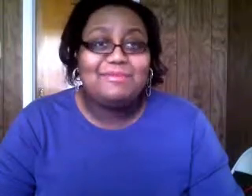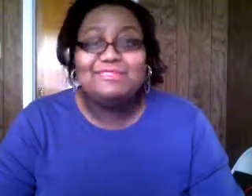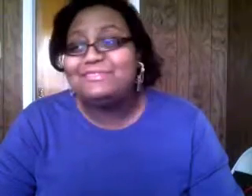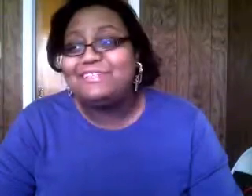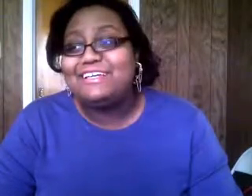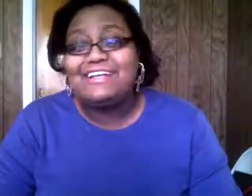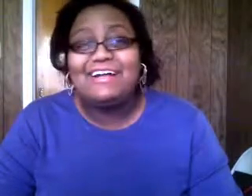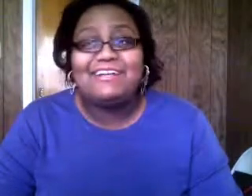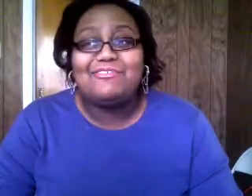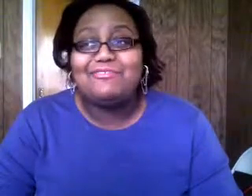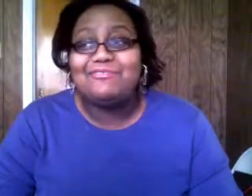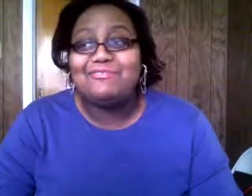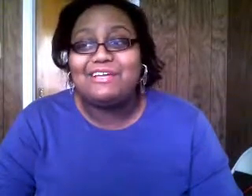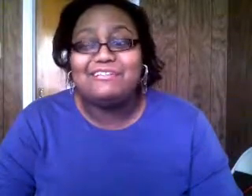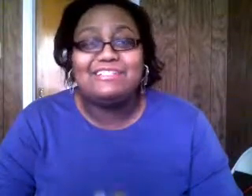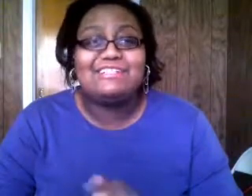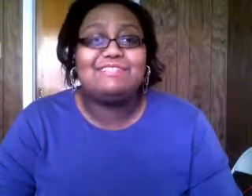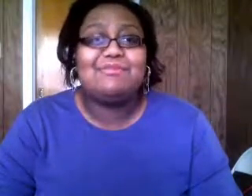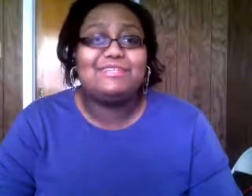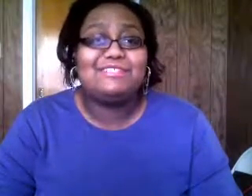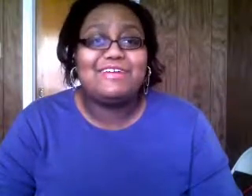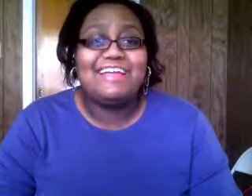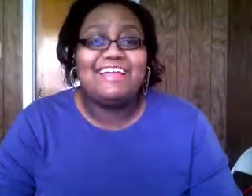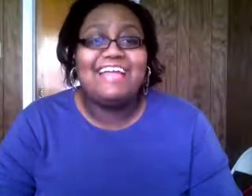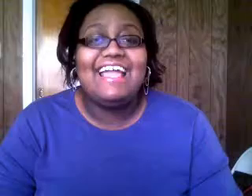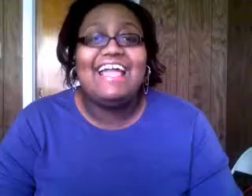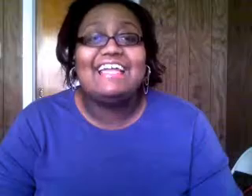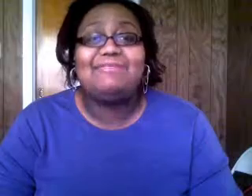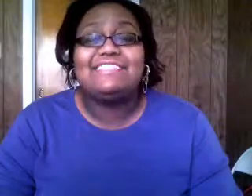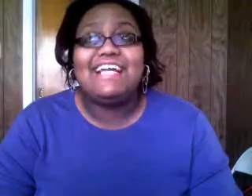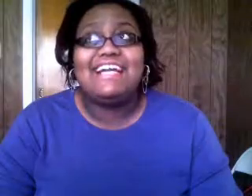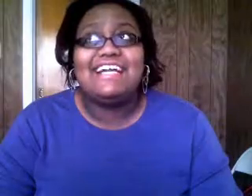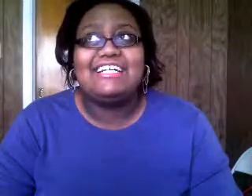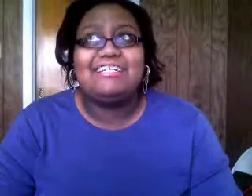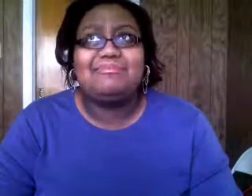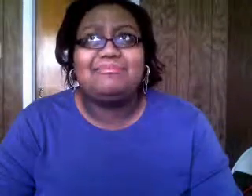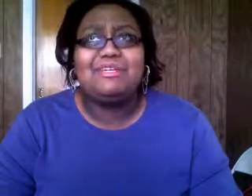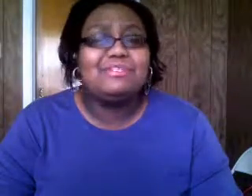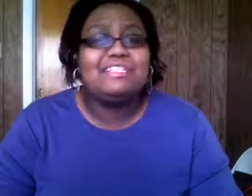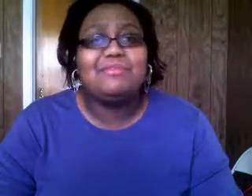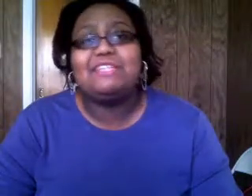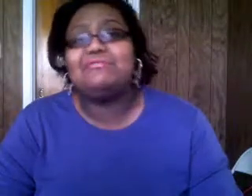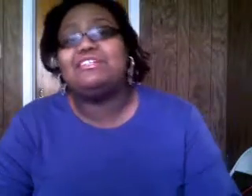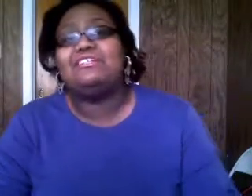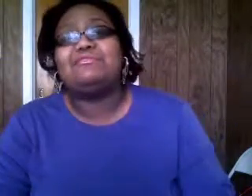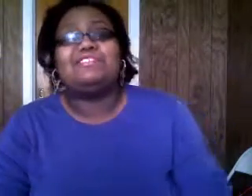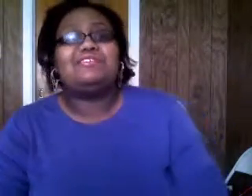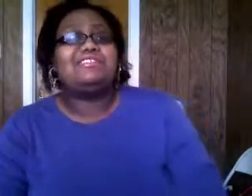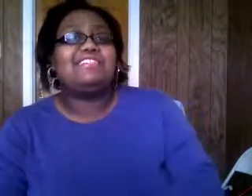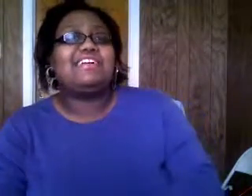they're shooting and i go downstairs see my brother's okay and he was like um he wasn't in the basement what he usually is at